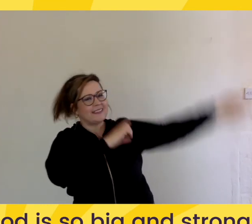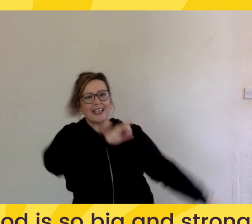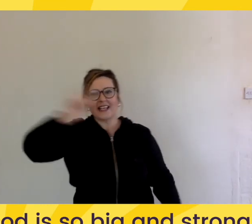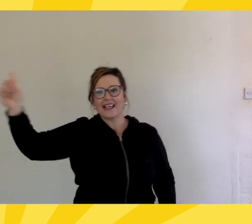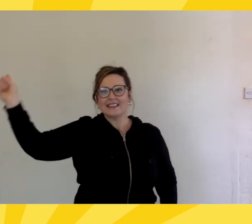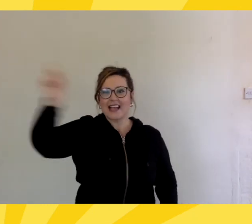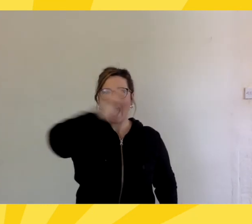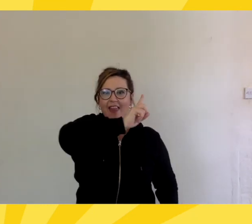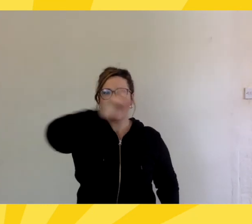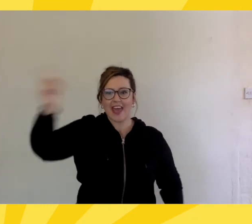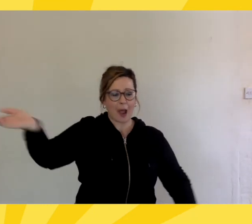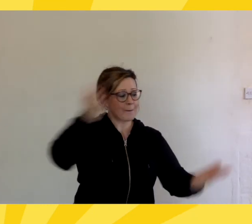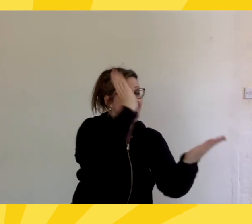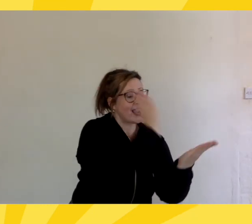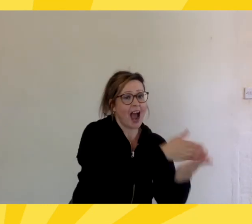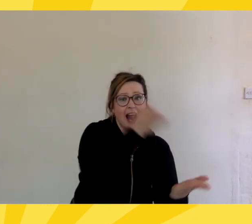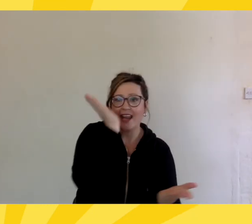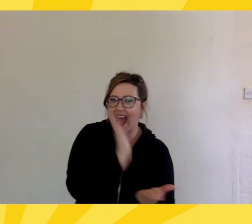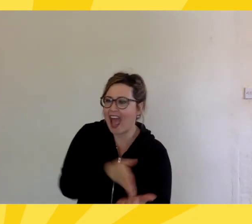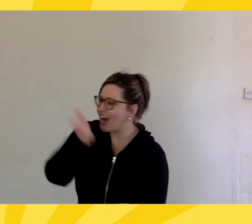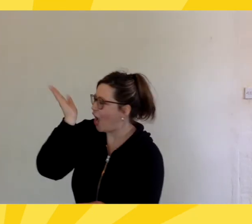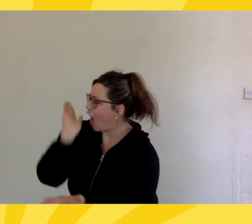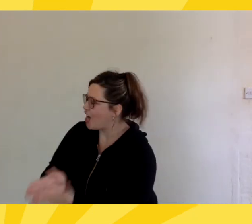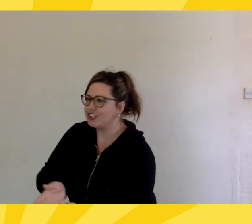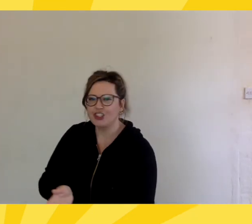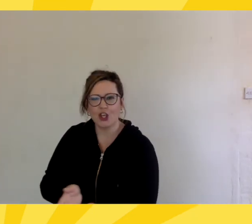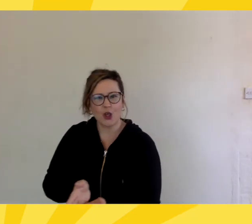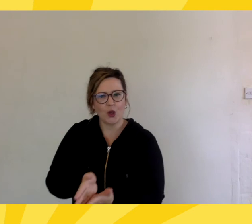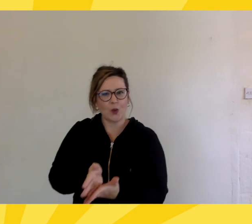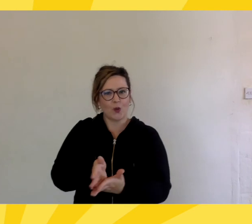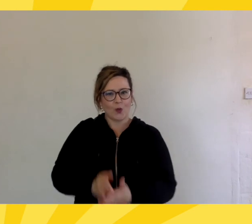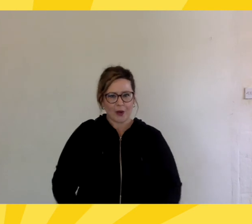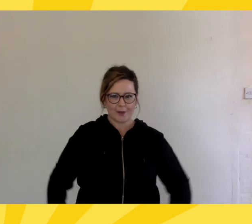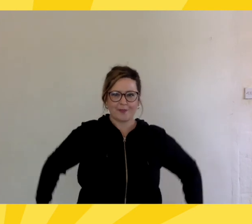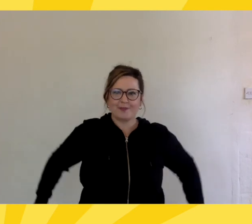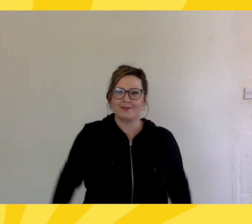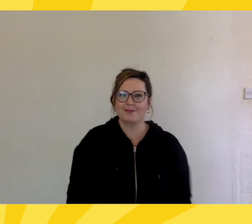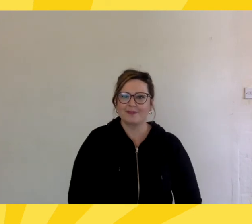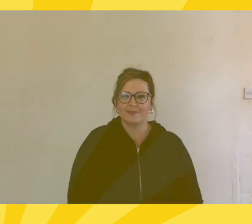mighty There's nothing my God cannot do